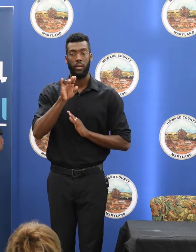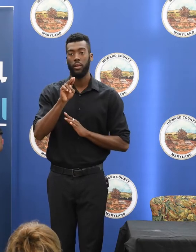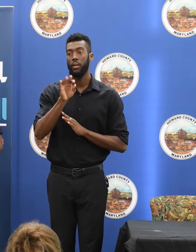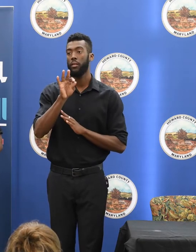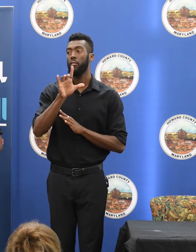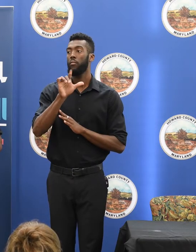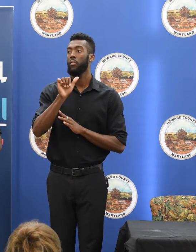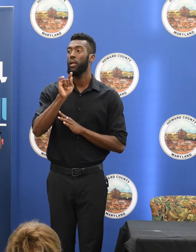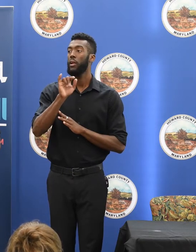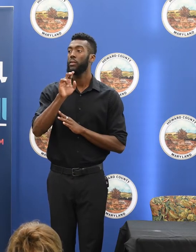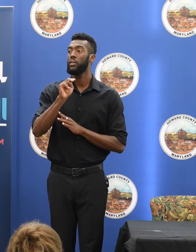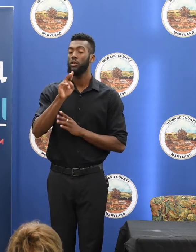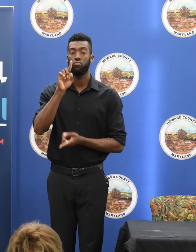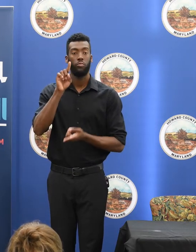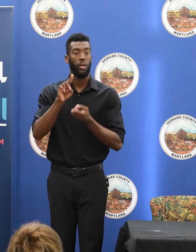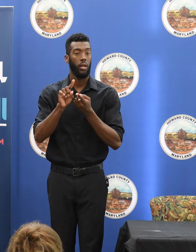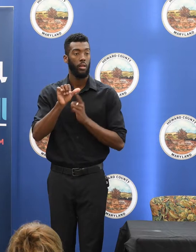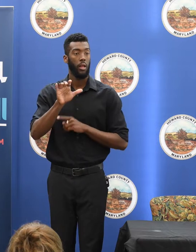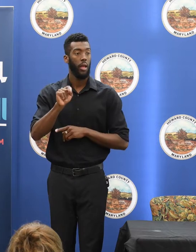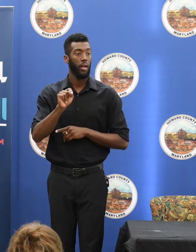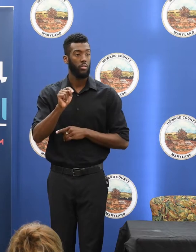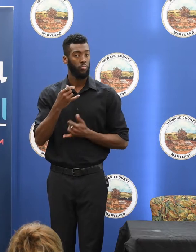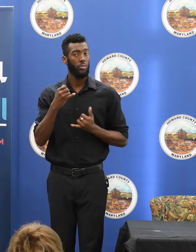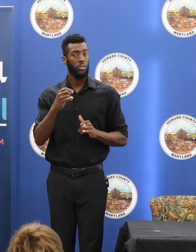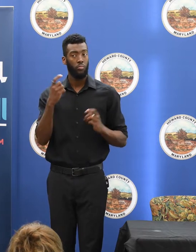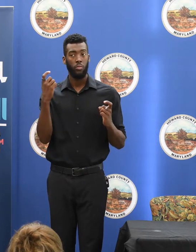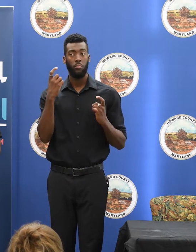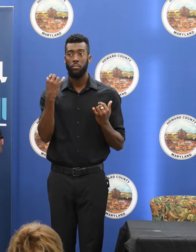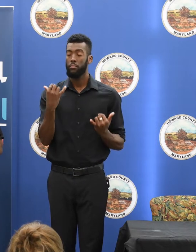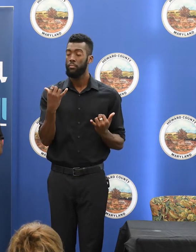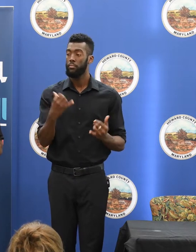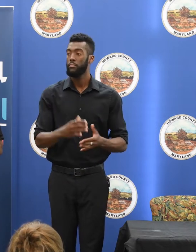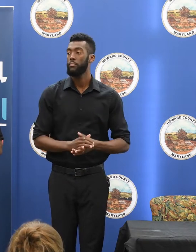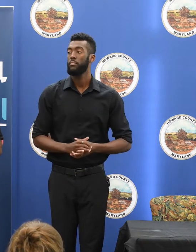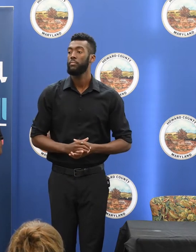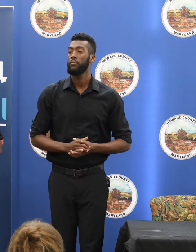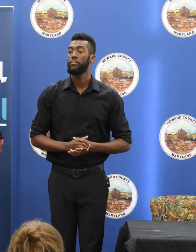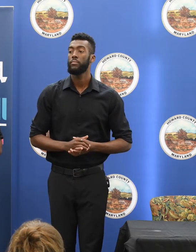midst of celebrating as an historic legislation.